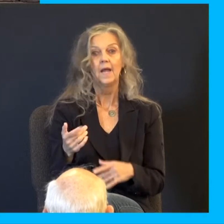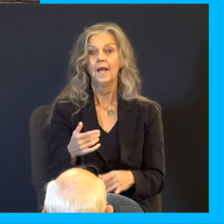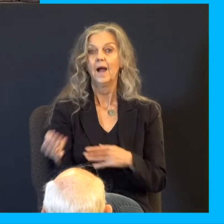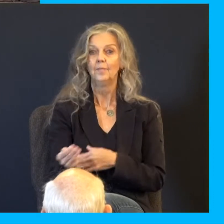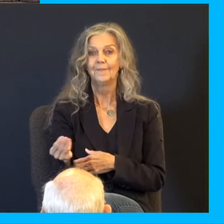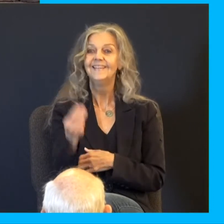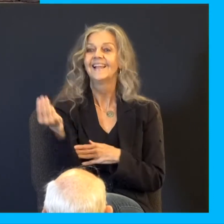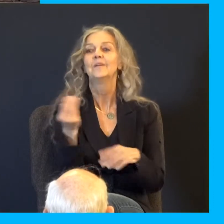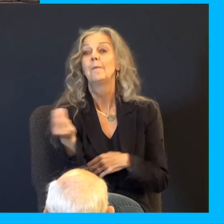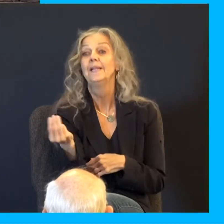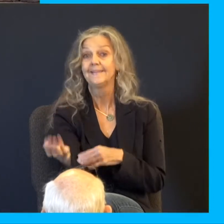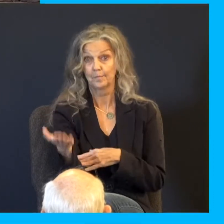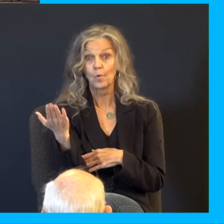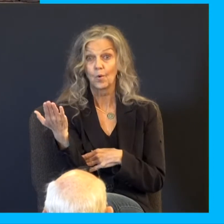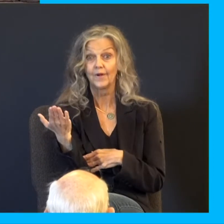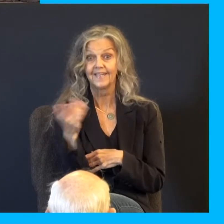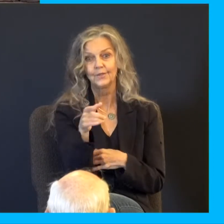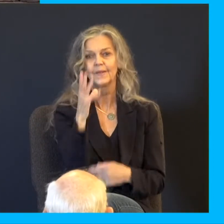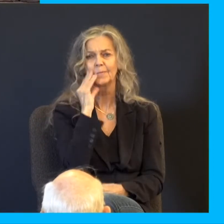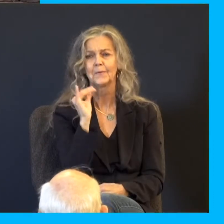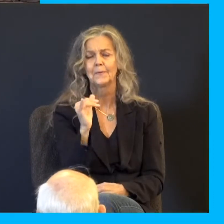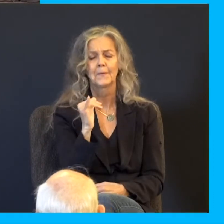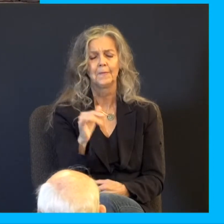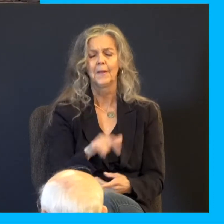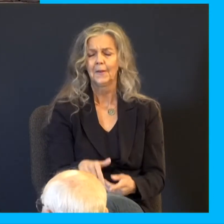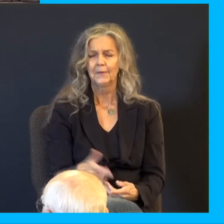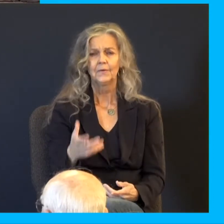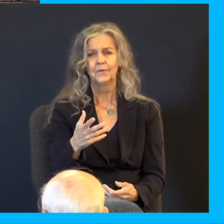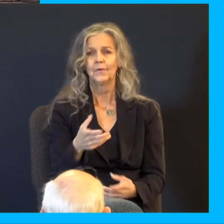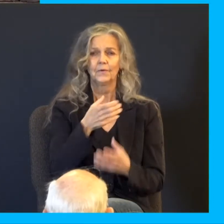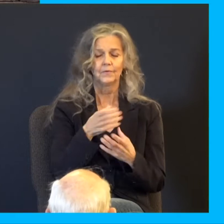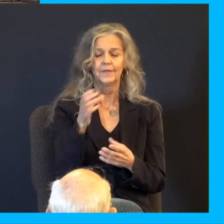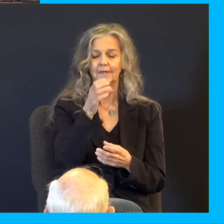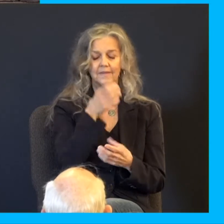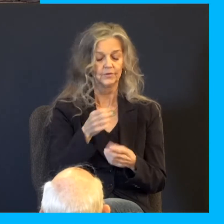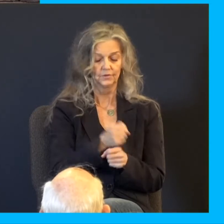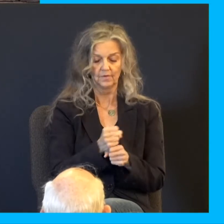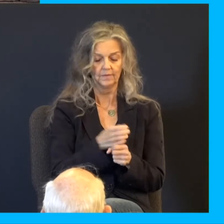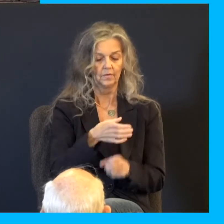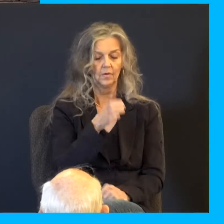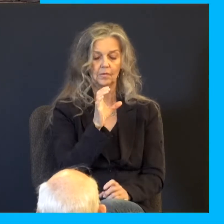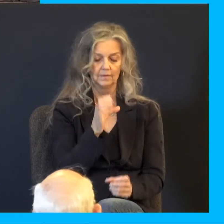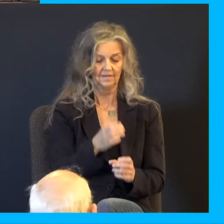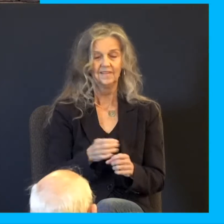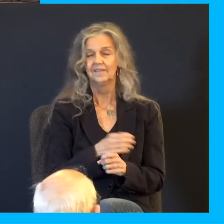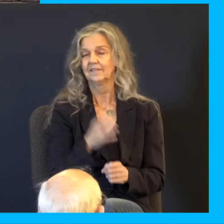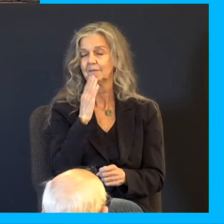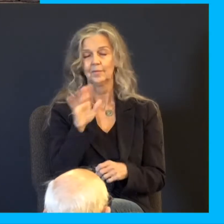some of you people go, and you get your coffee, and you're looking at the coffee going, oh, this is going to be a bad week. I got all these meetings. And you kind of do the same thing, whether you know or